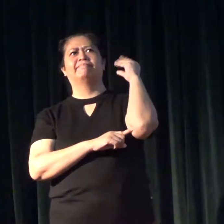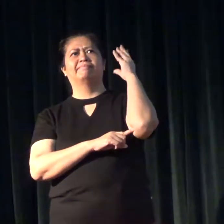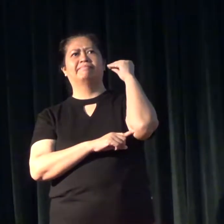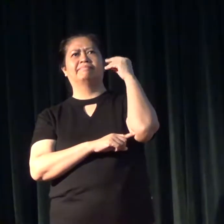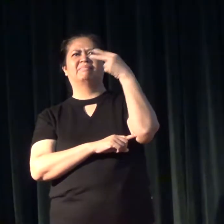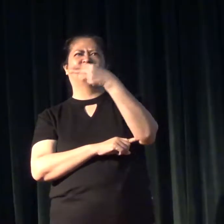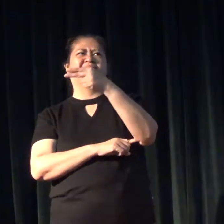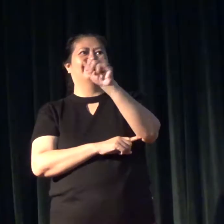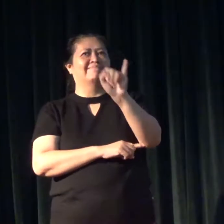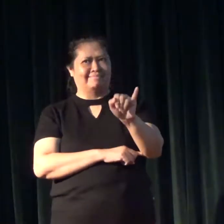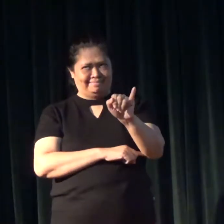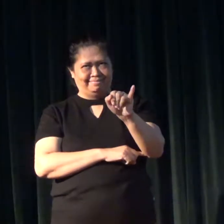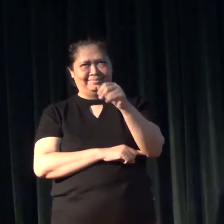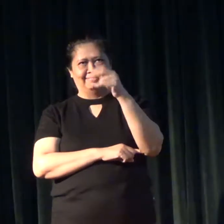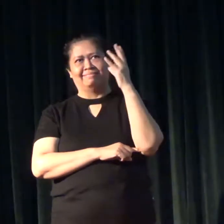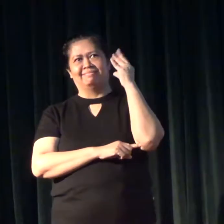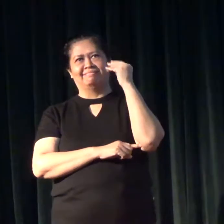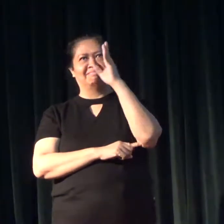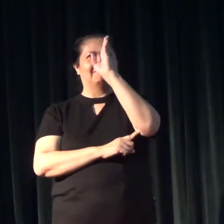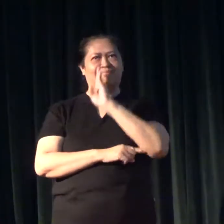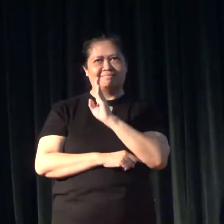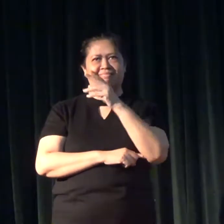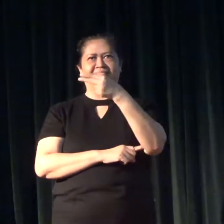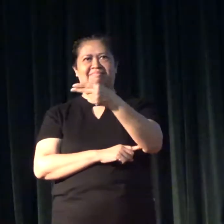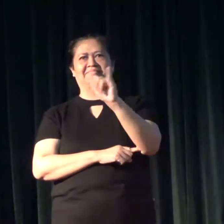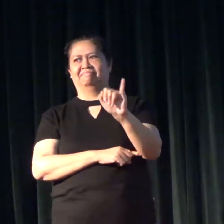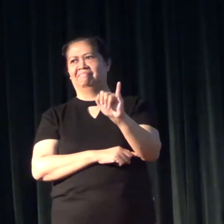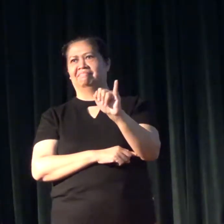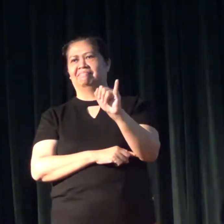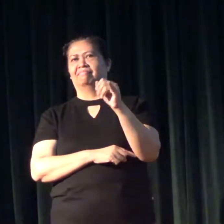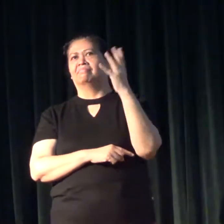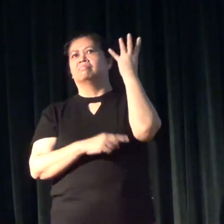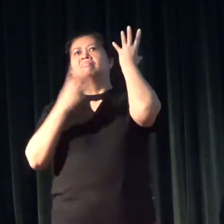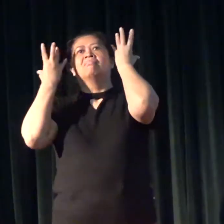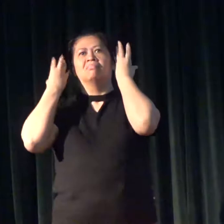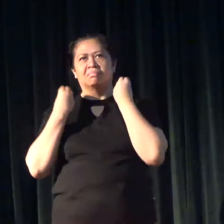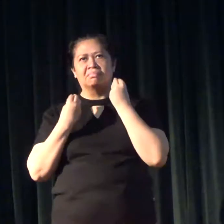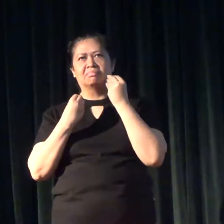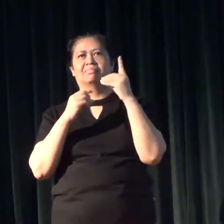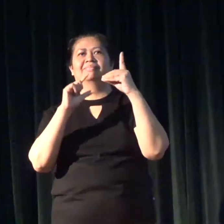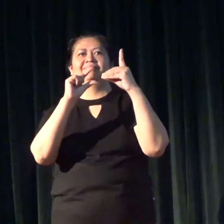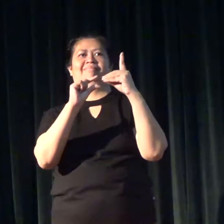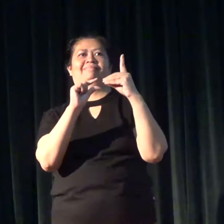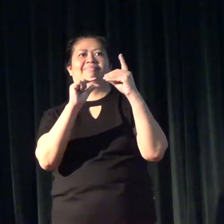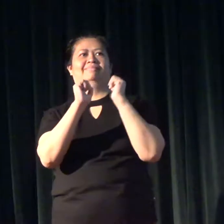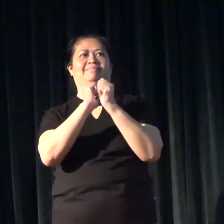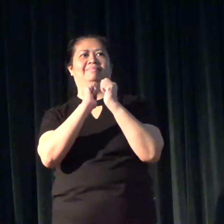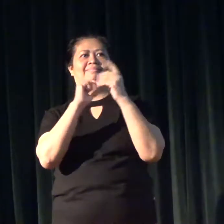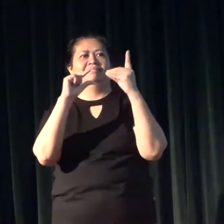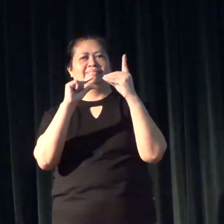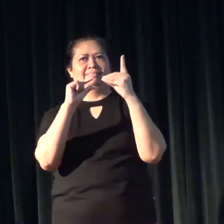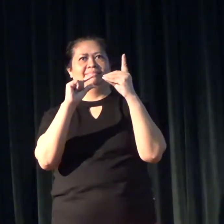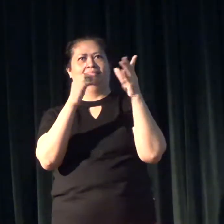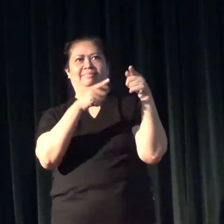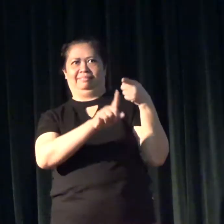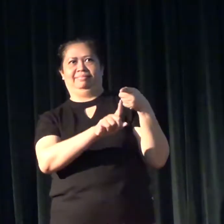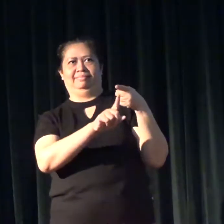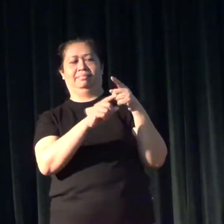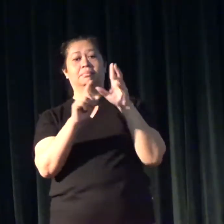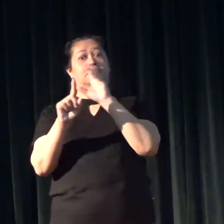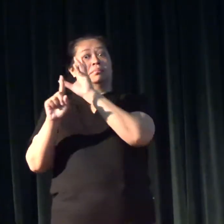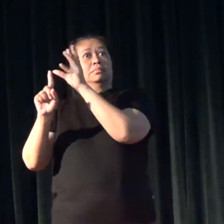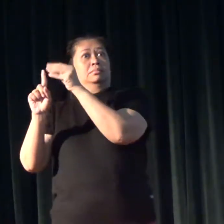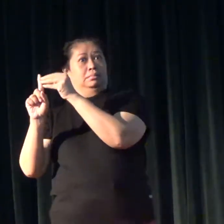impairment. And so when we talk about hearing loss, that's quantity. However, when we talk about